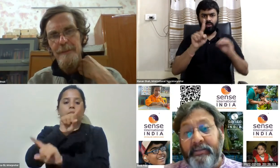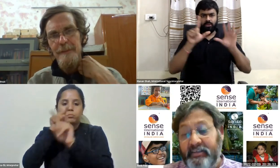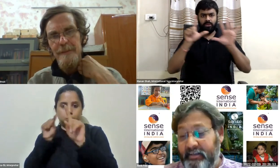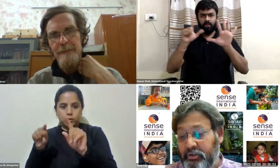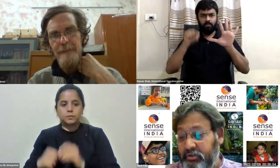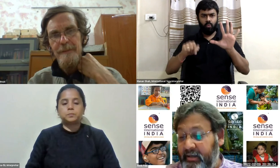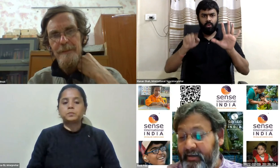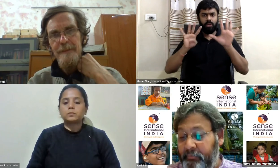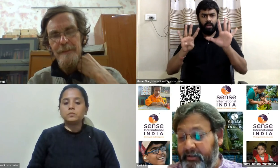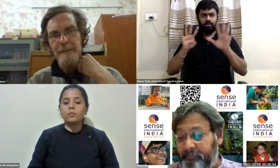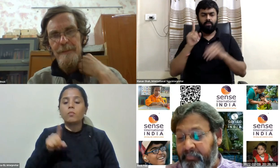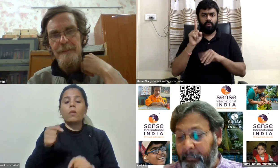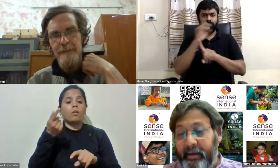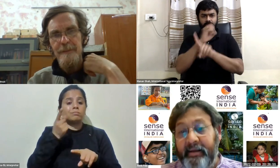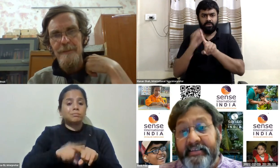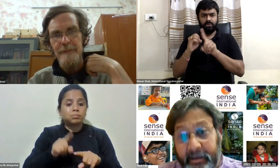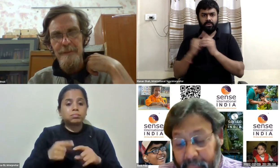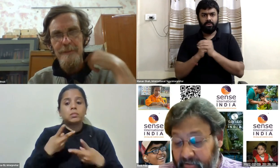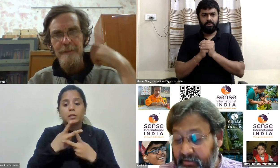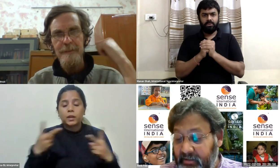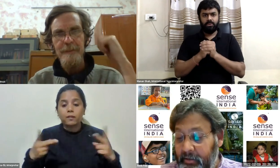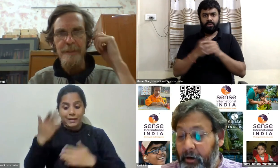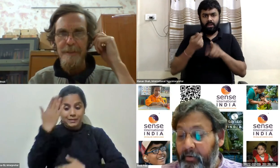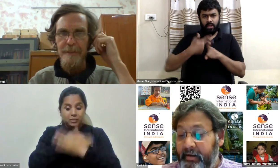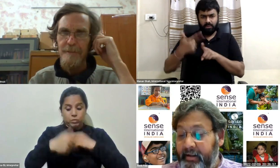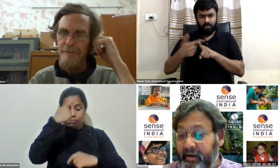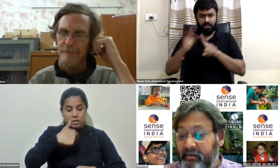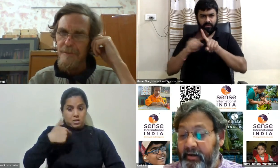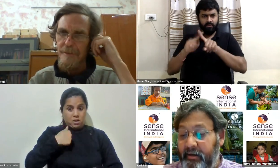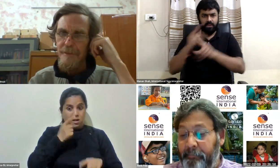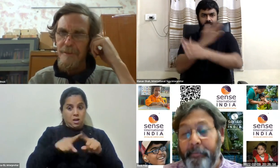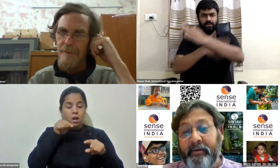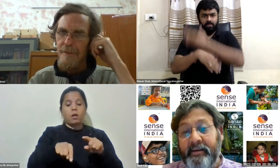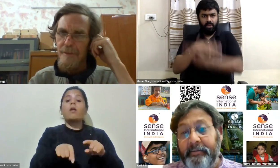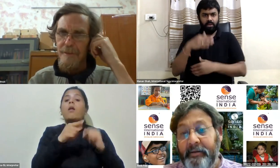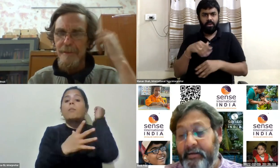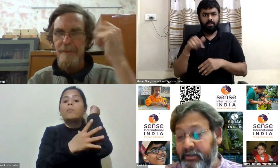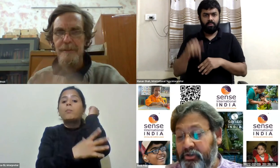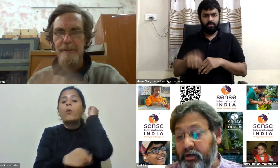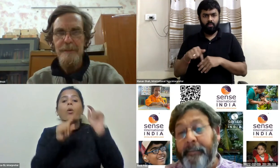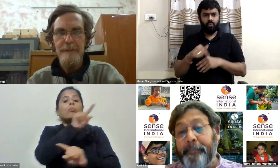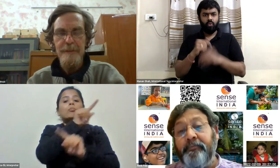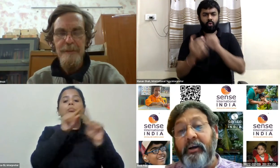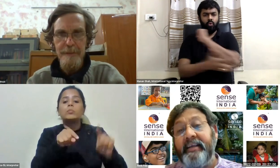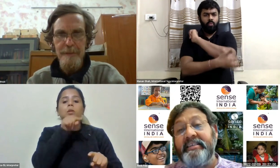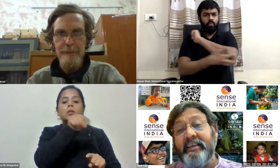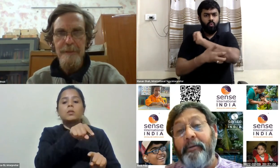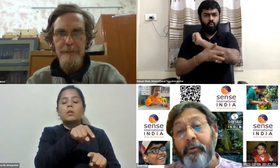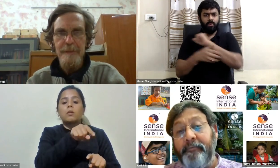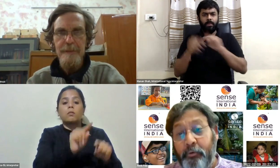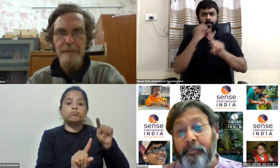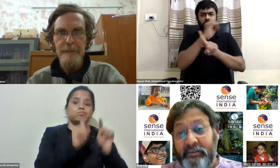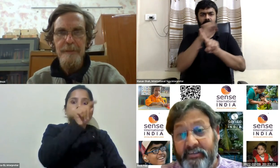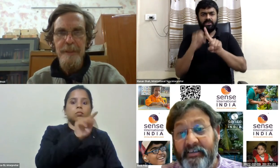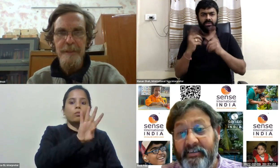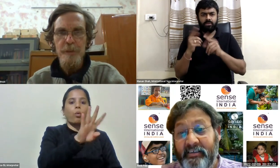expenses associated with being disabled right poverty rate in people with disabilities short up to 47